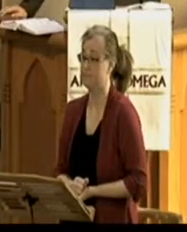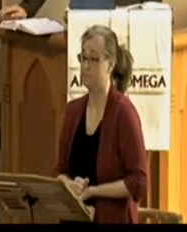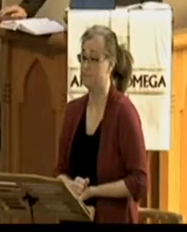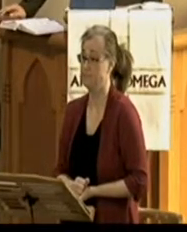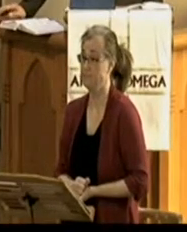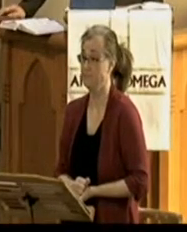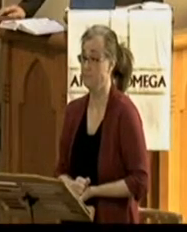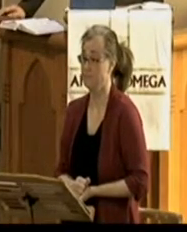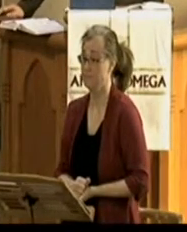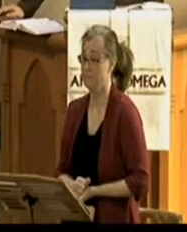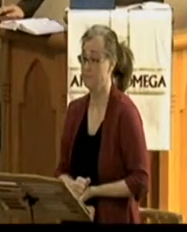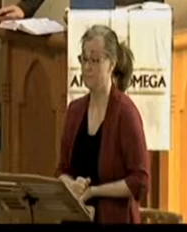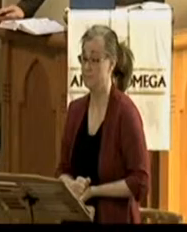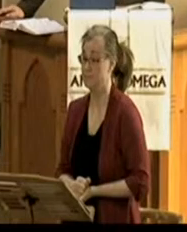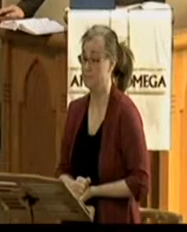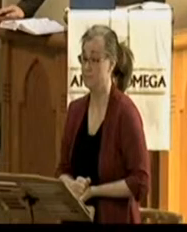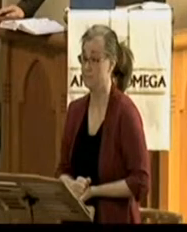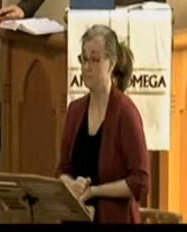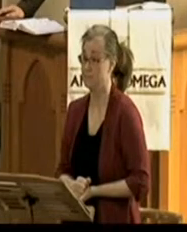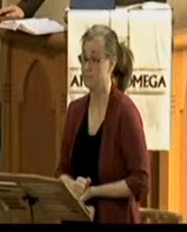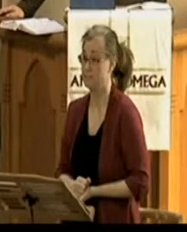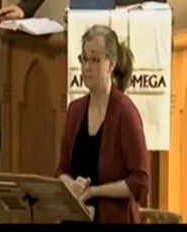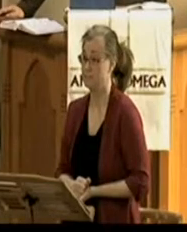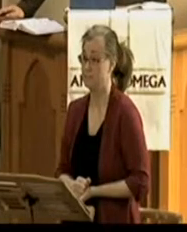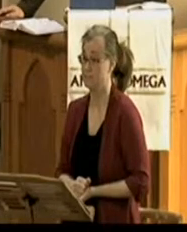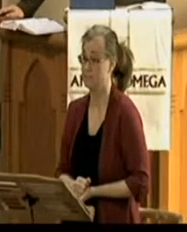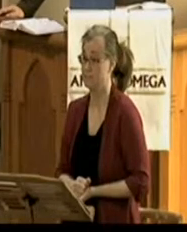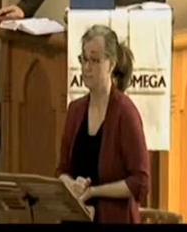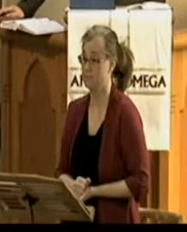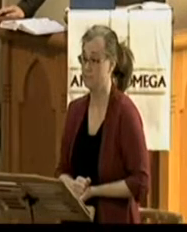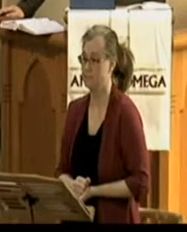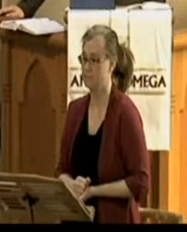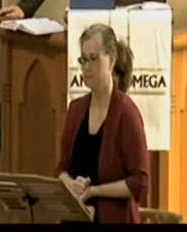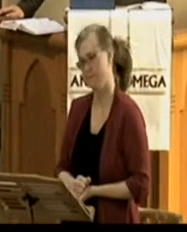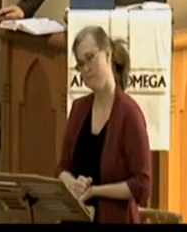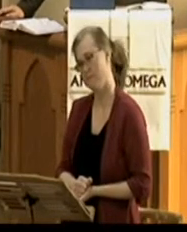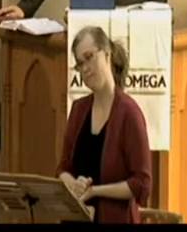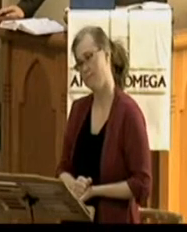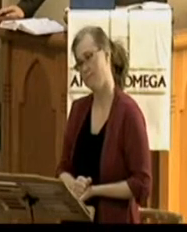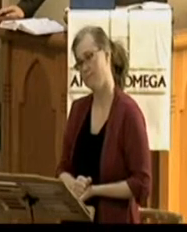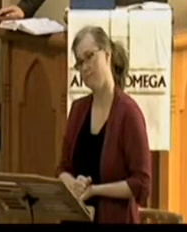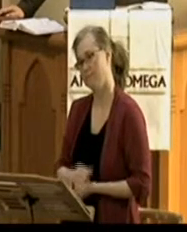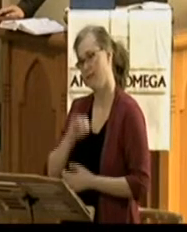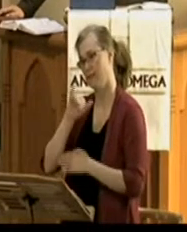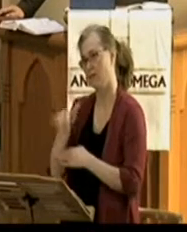Doesn't Jesus command that we believe in him in John 14, in that precious passage?